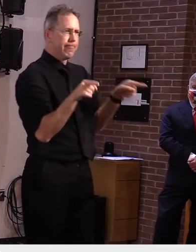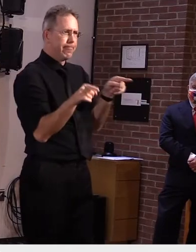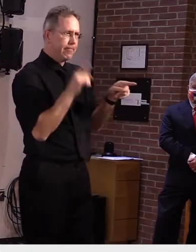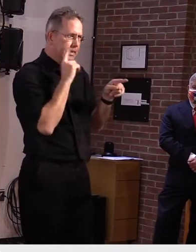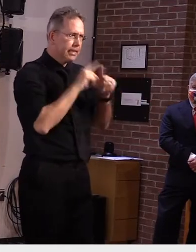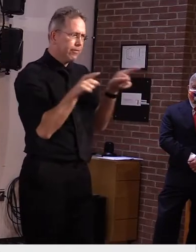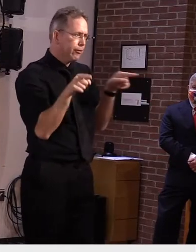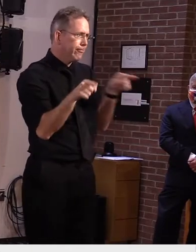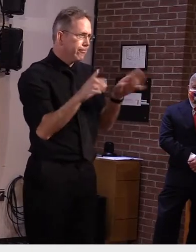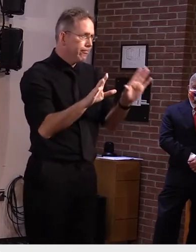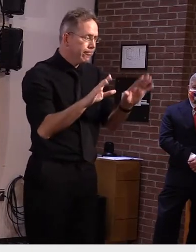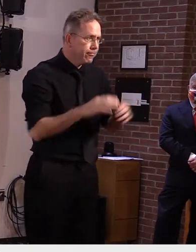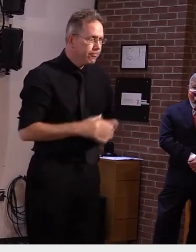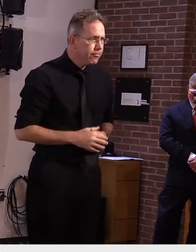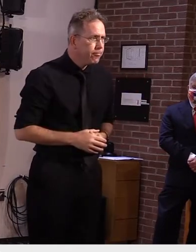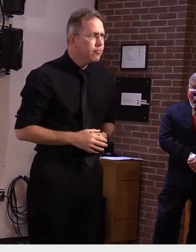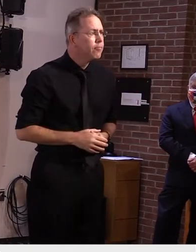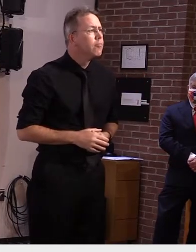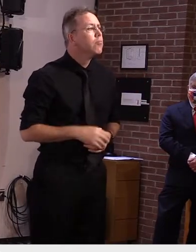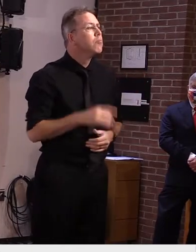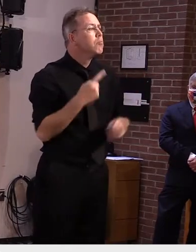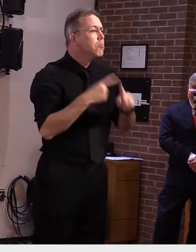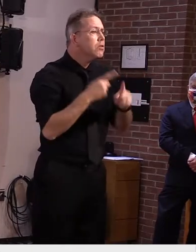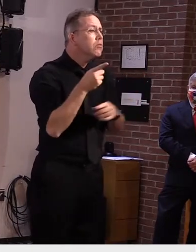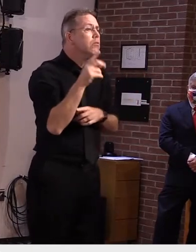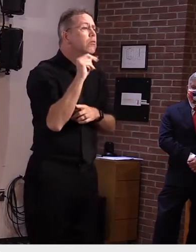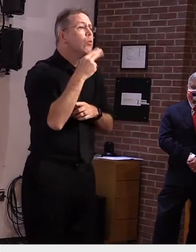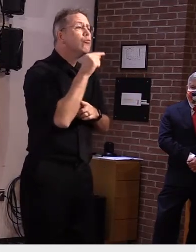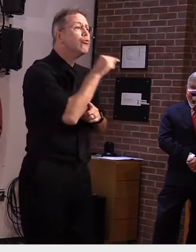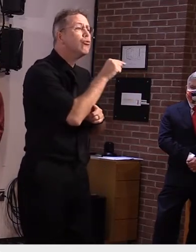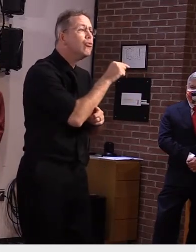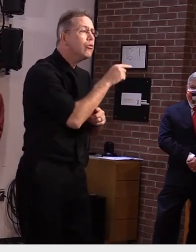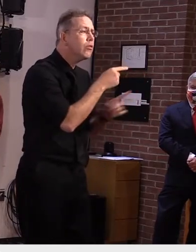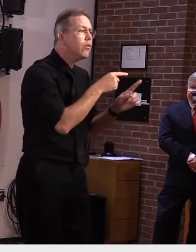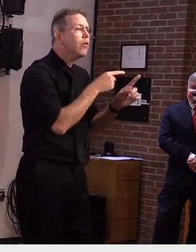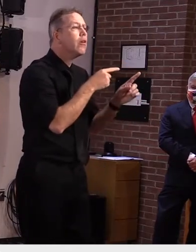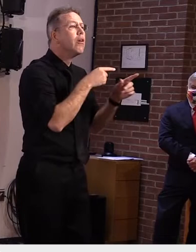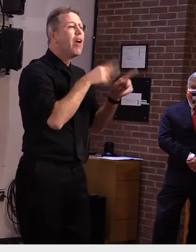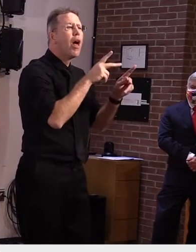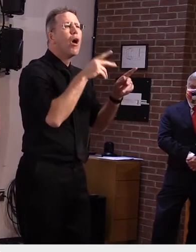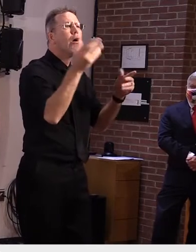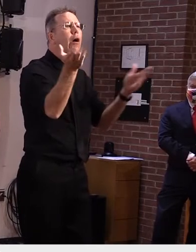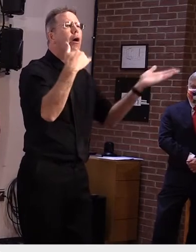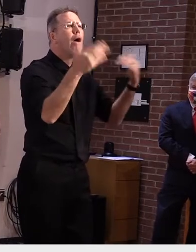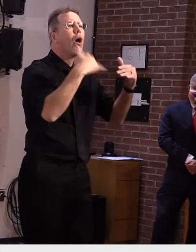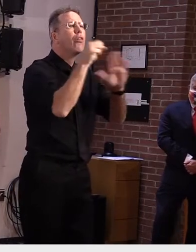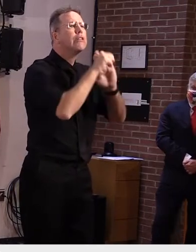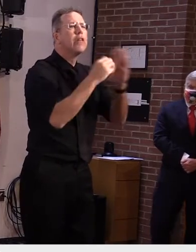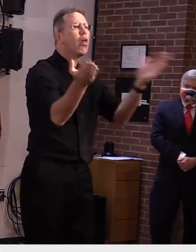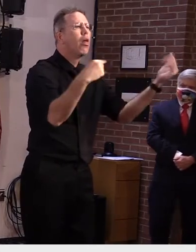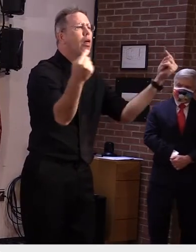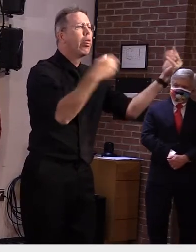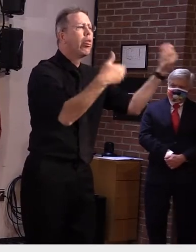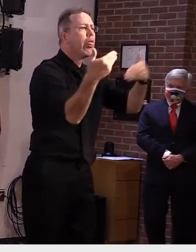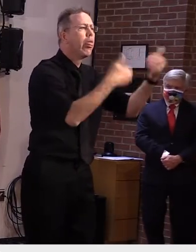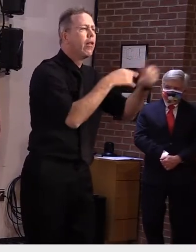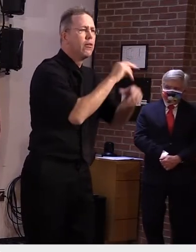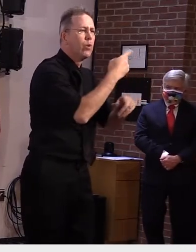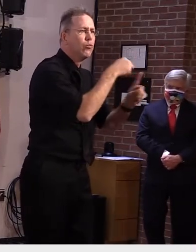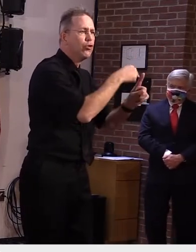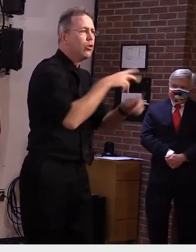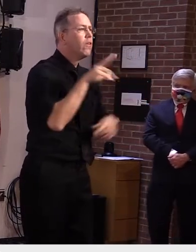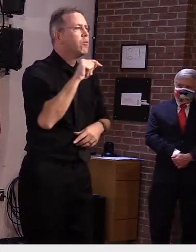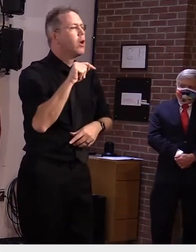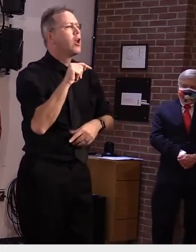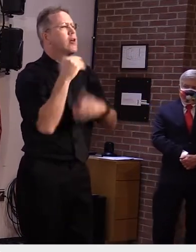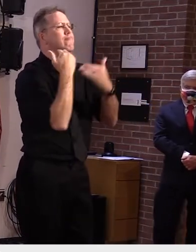and they also allow much more interstate play than we do. So we are going to continue to watch